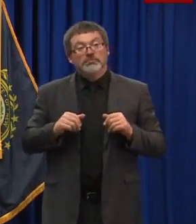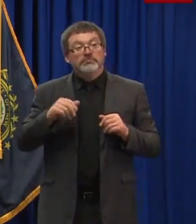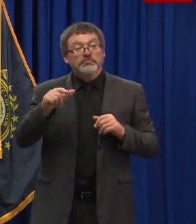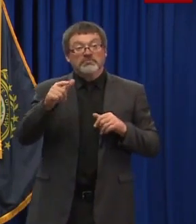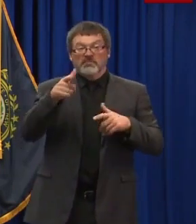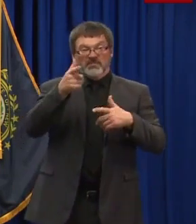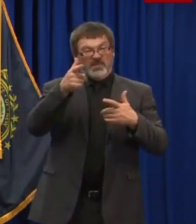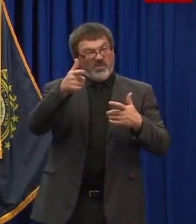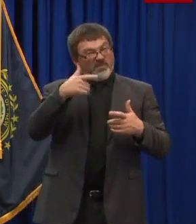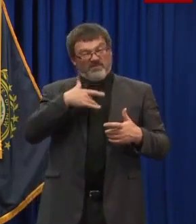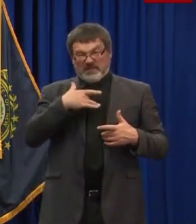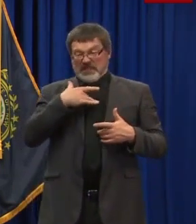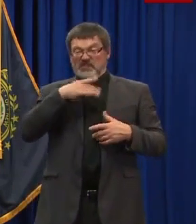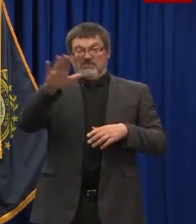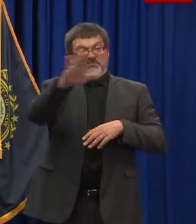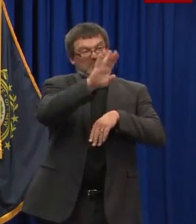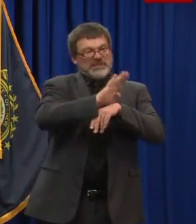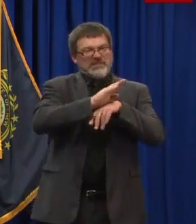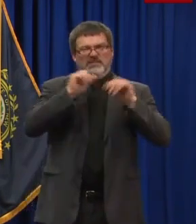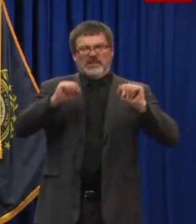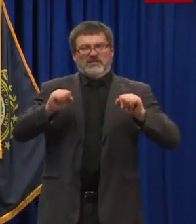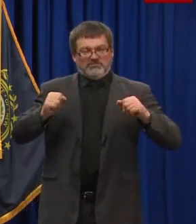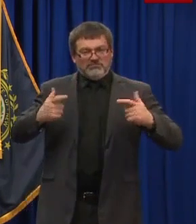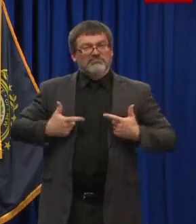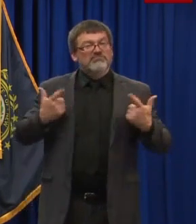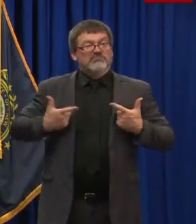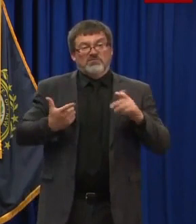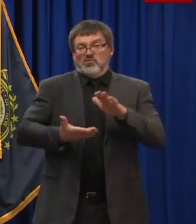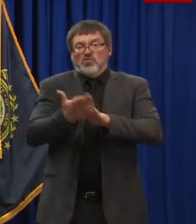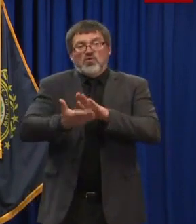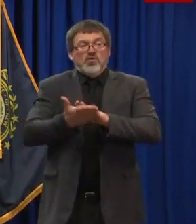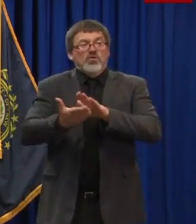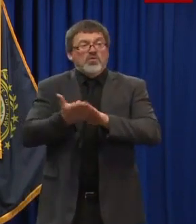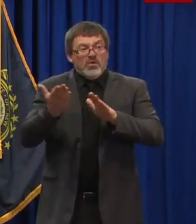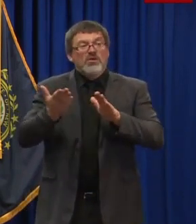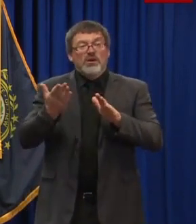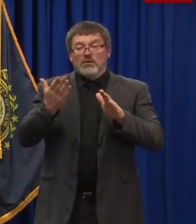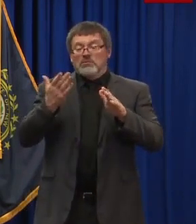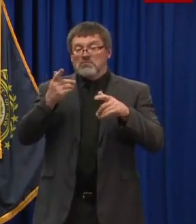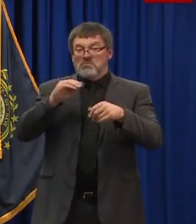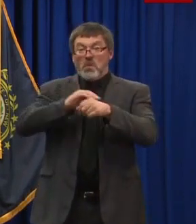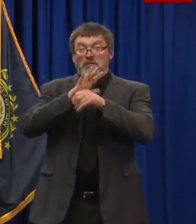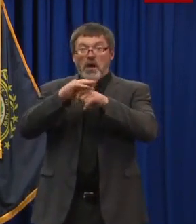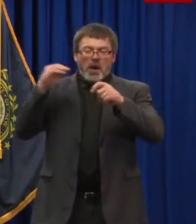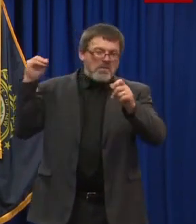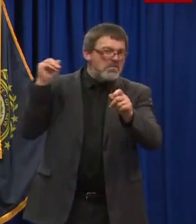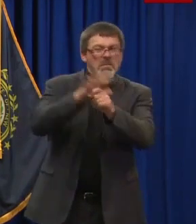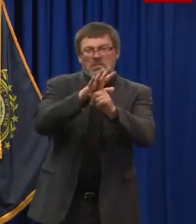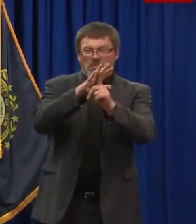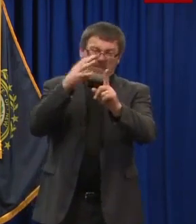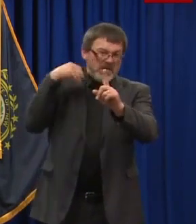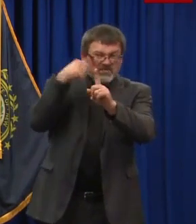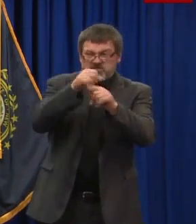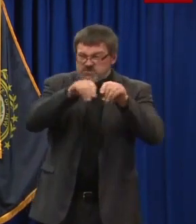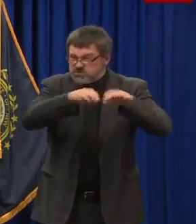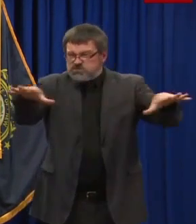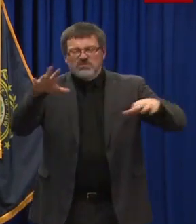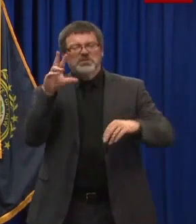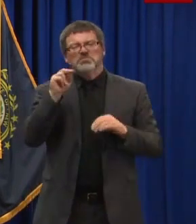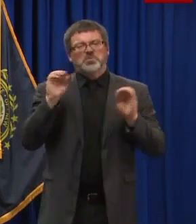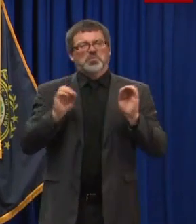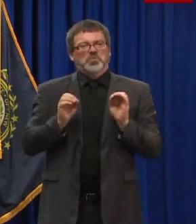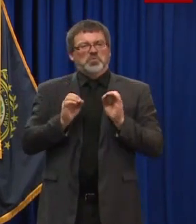and not or and not creating these super cluster events or and not transmitting the virus in an aggressive way. On June